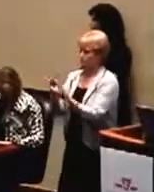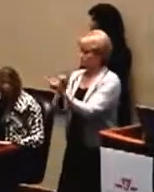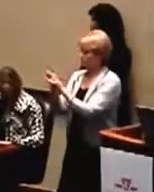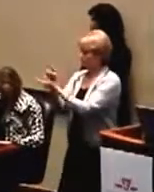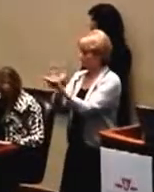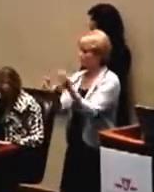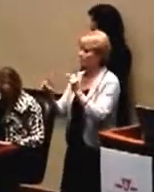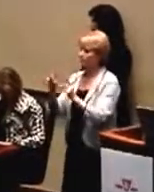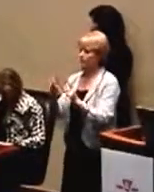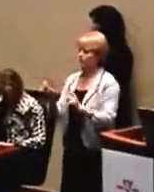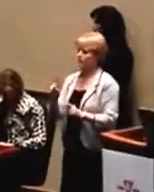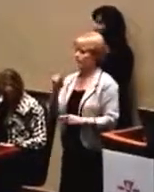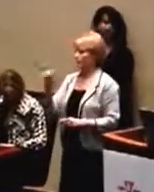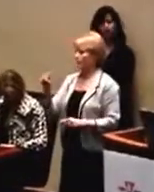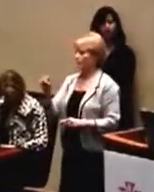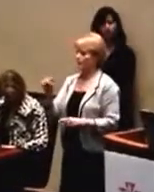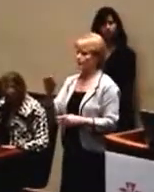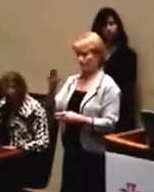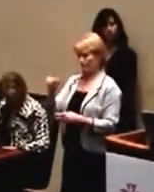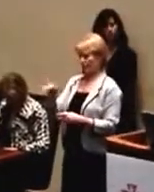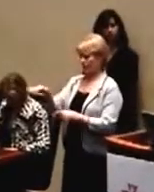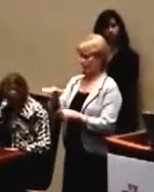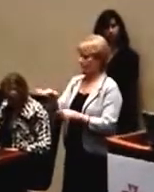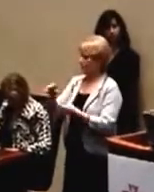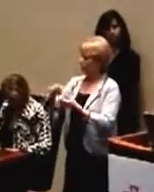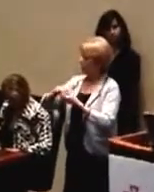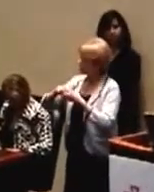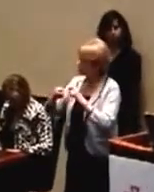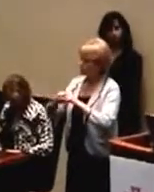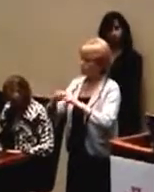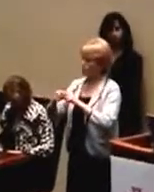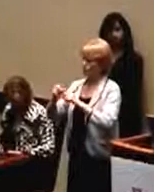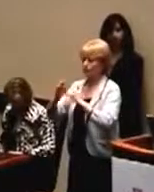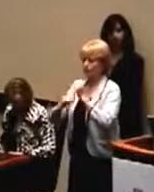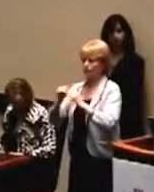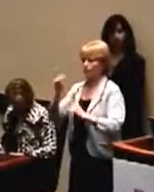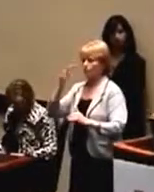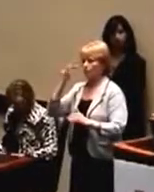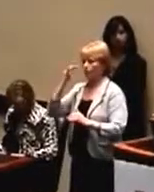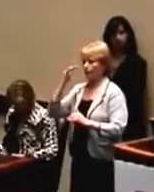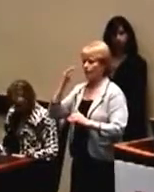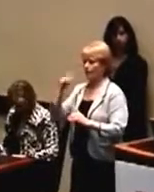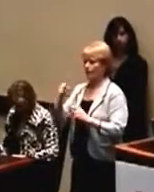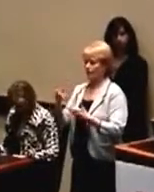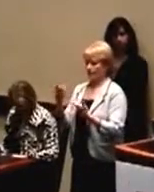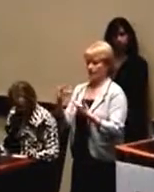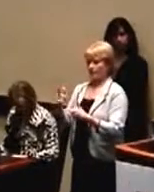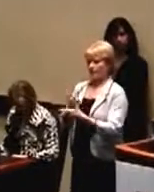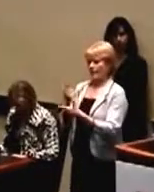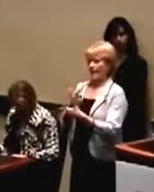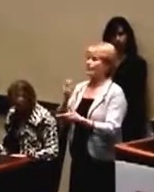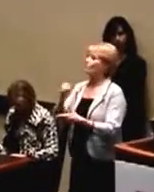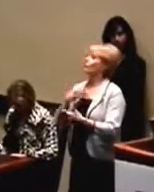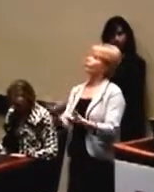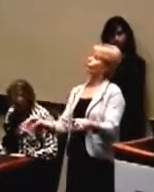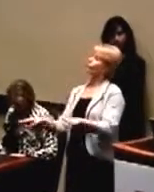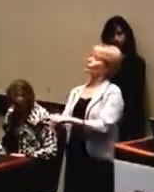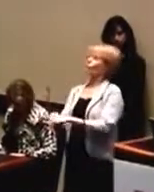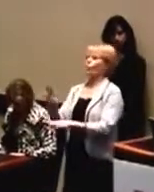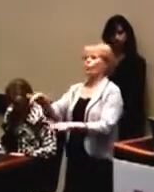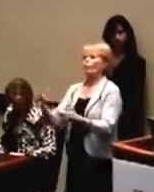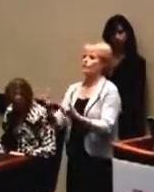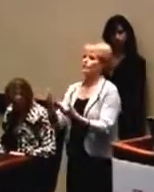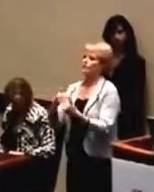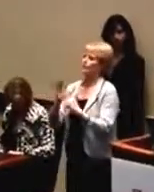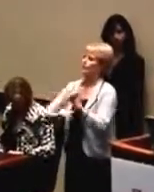residents. It has been a very difficult site to build, and not least because we're building on an active station. If we could have just shut it, we could have had it built